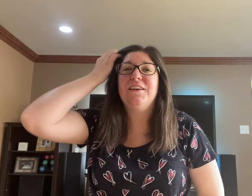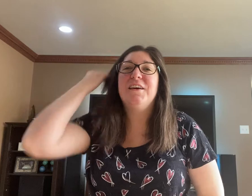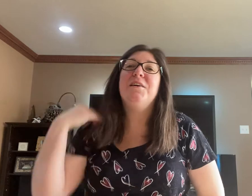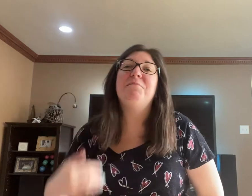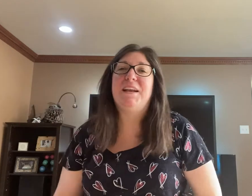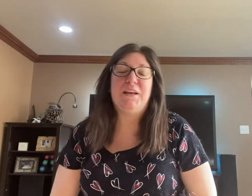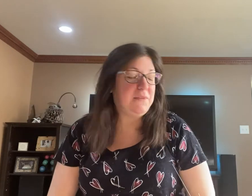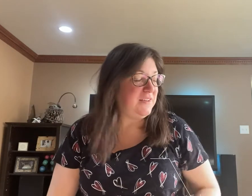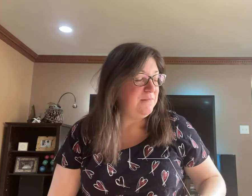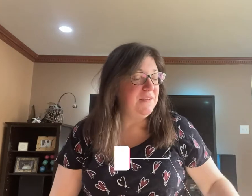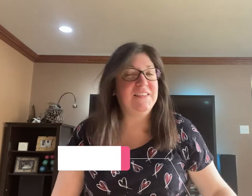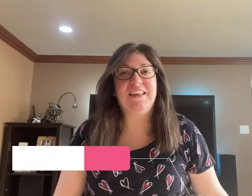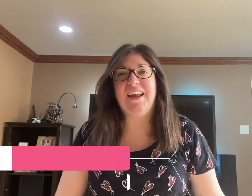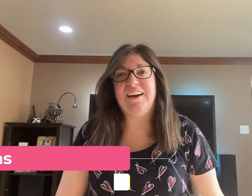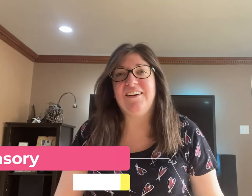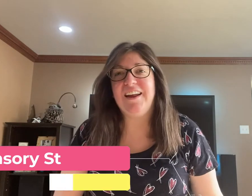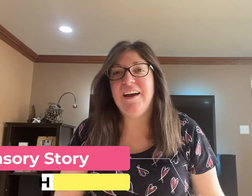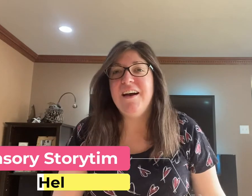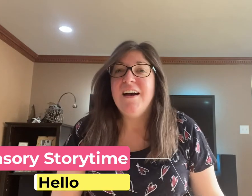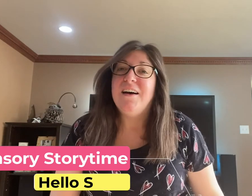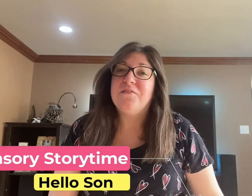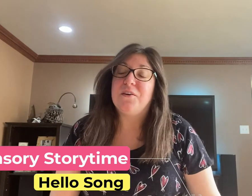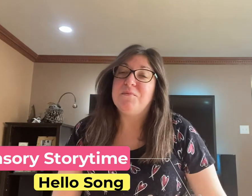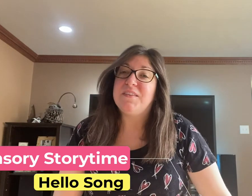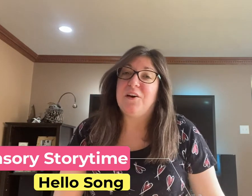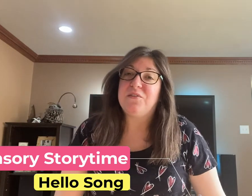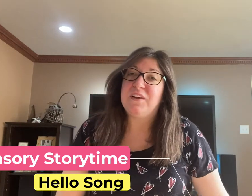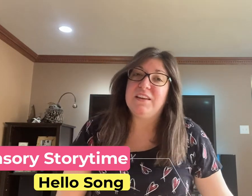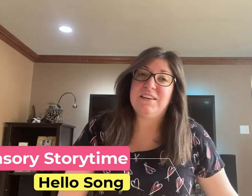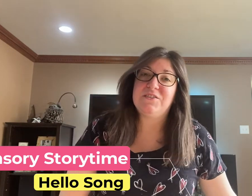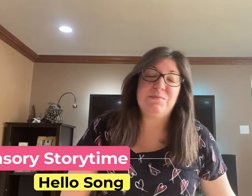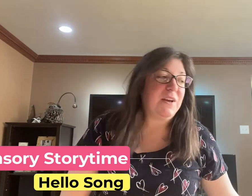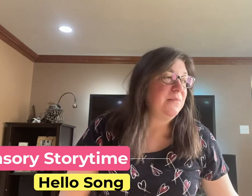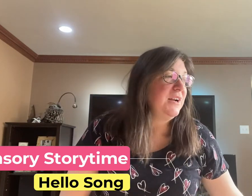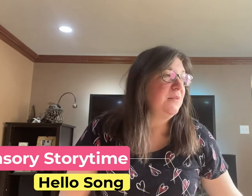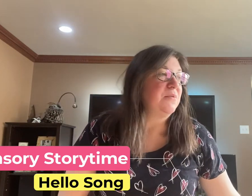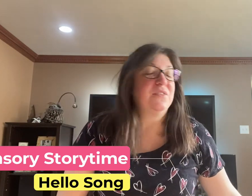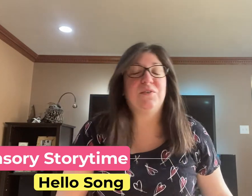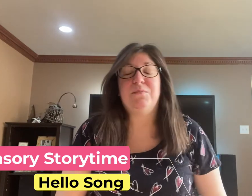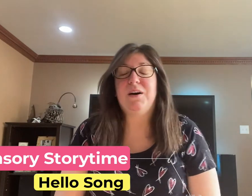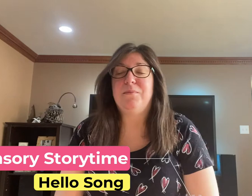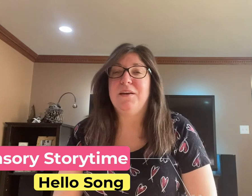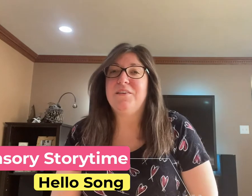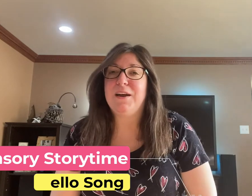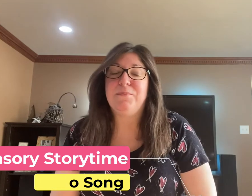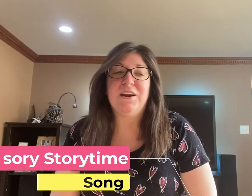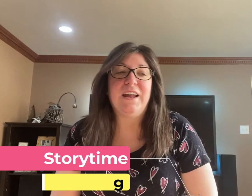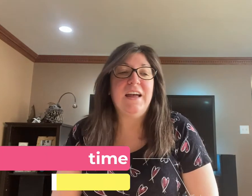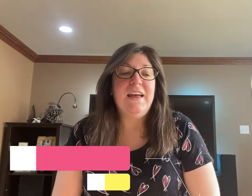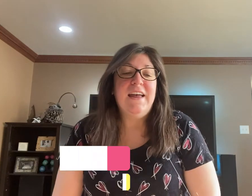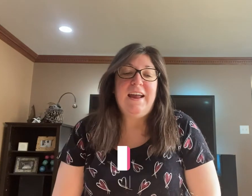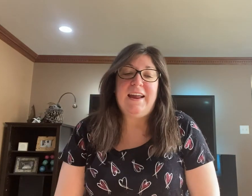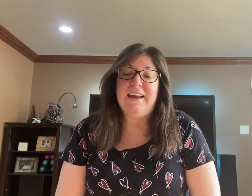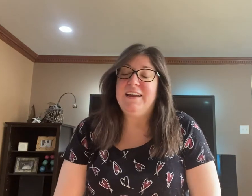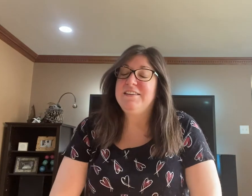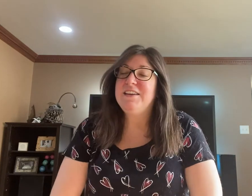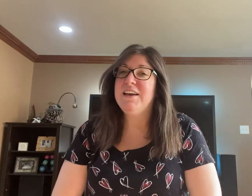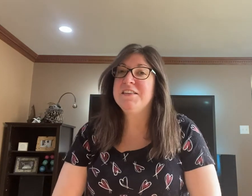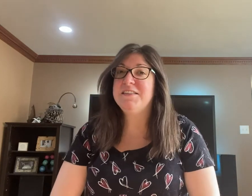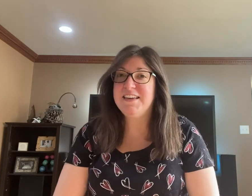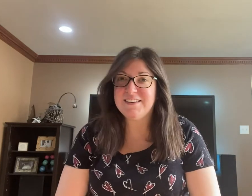My name is Miss Carey from South Fayette Township Library and Bridgeville Public Library and this